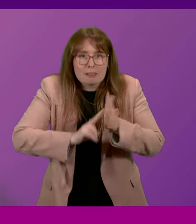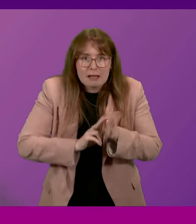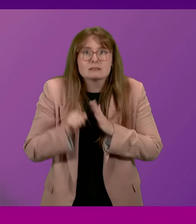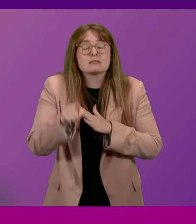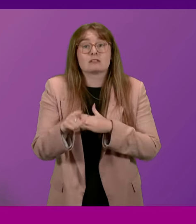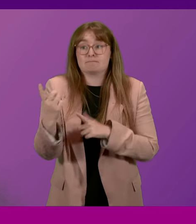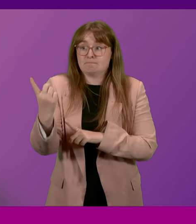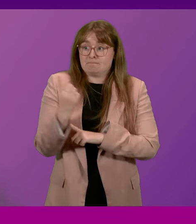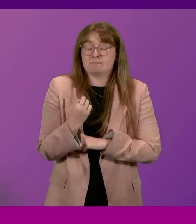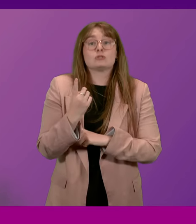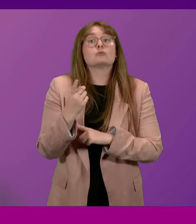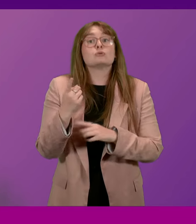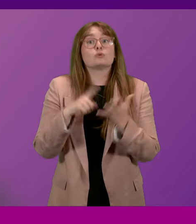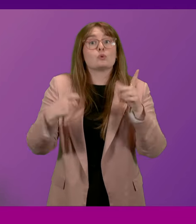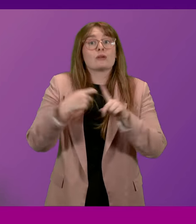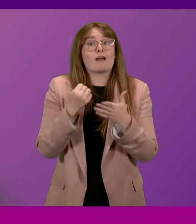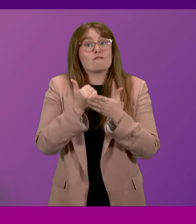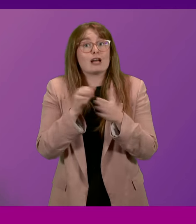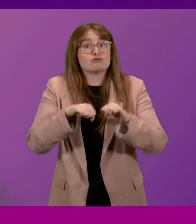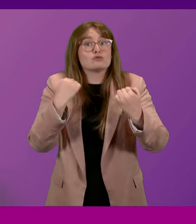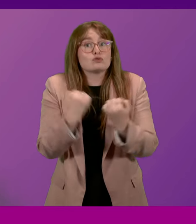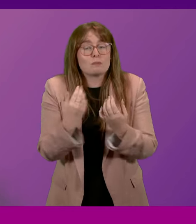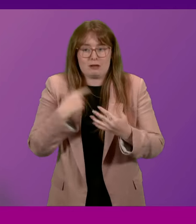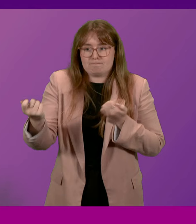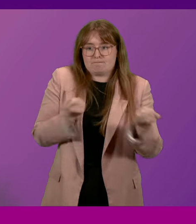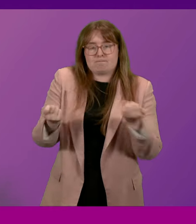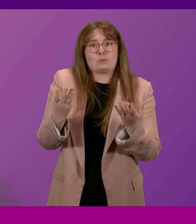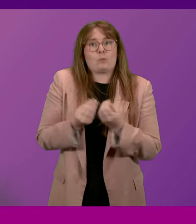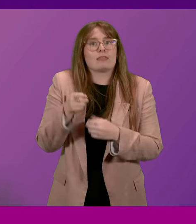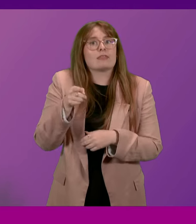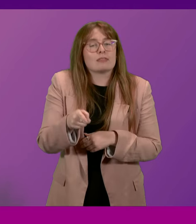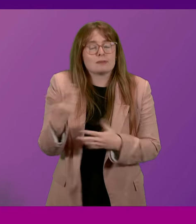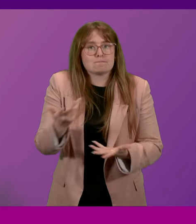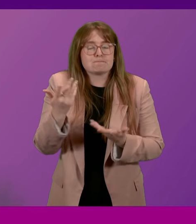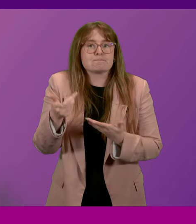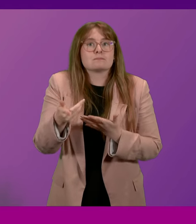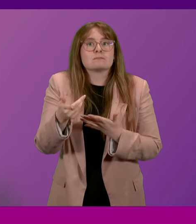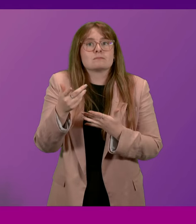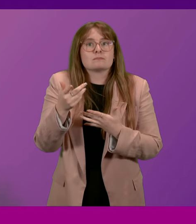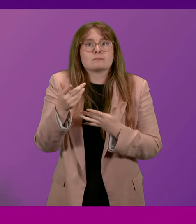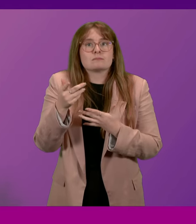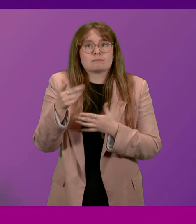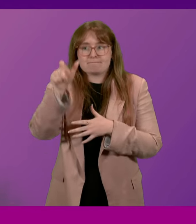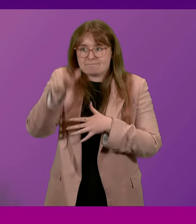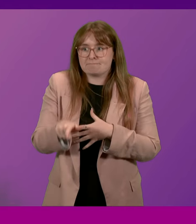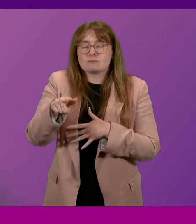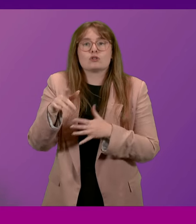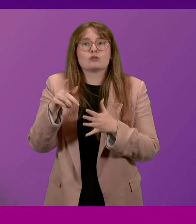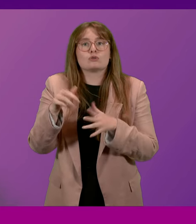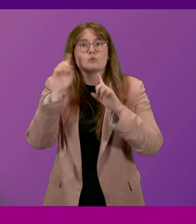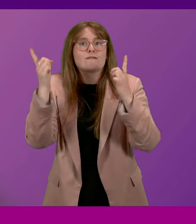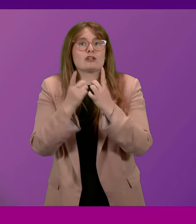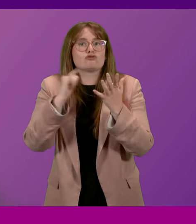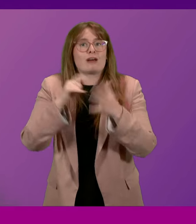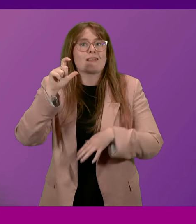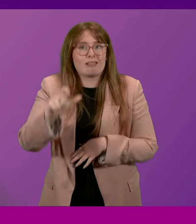the Scottish Energy Advisory Board which I chair with Principal Sir Jim MacDonald of the University of Strathclyde on